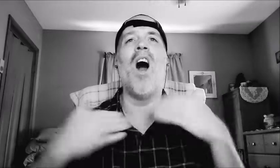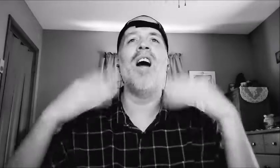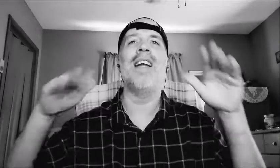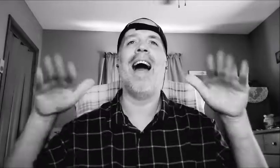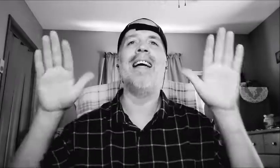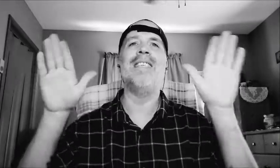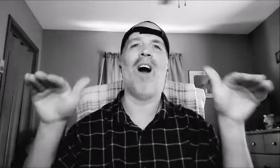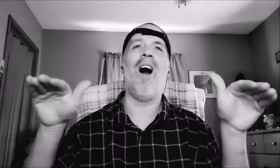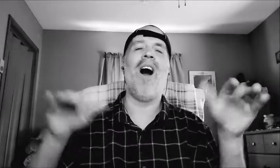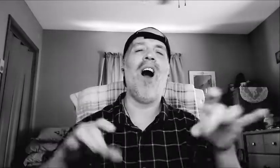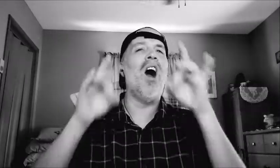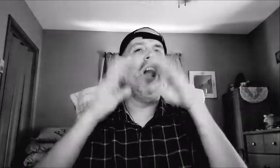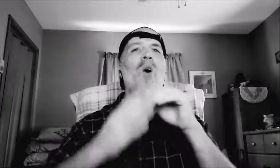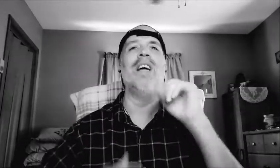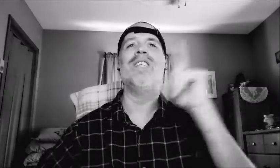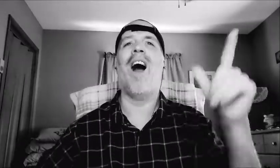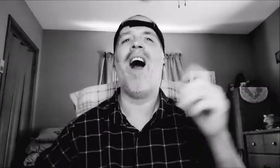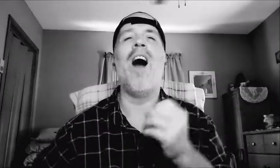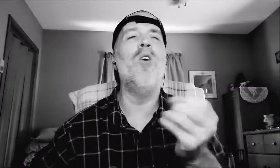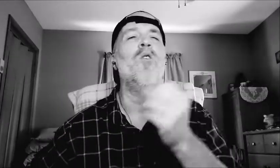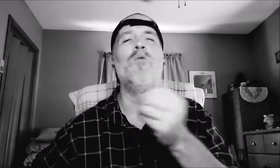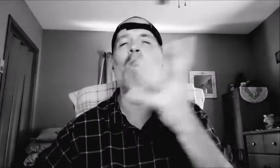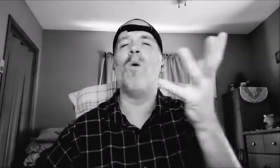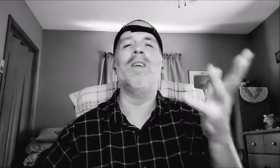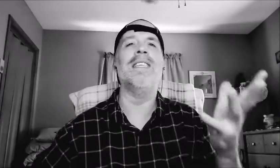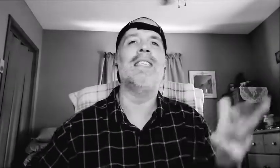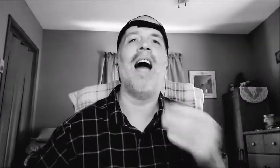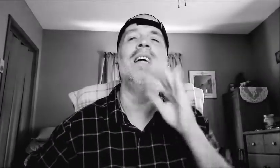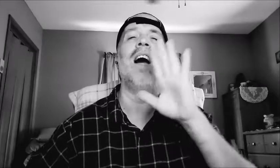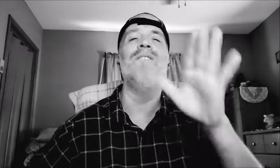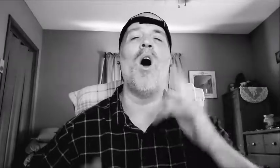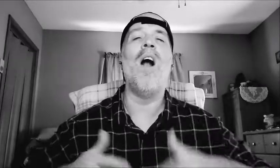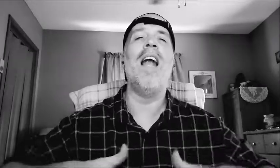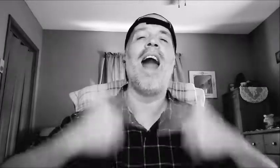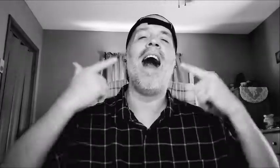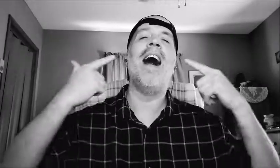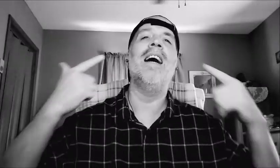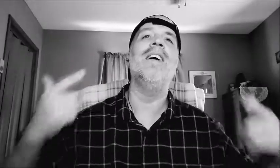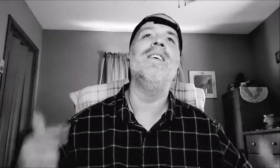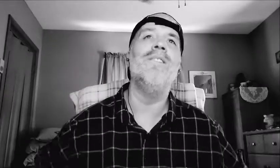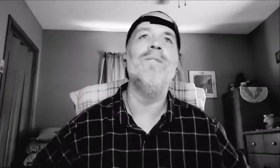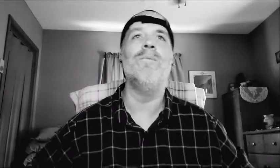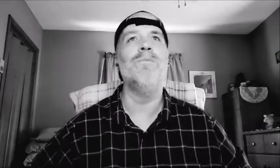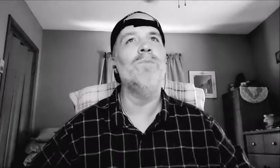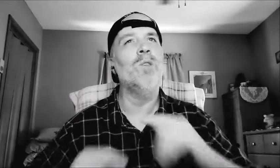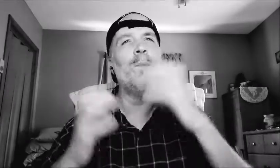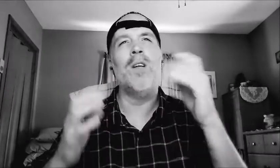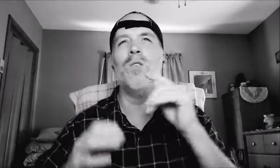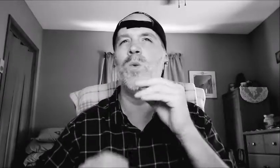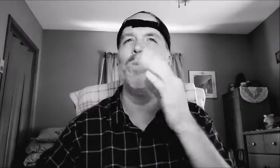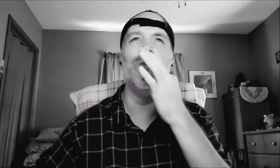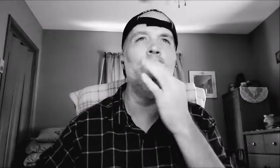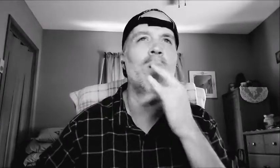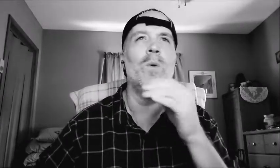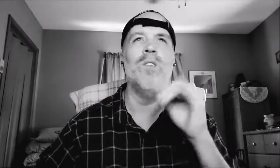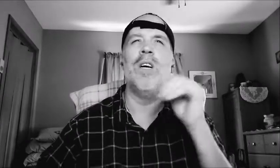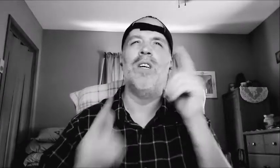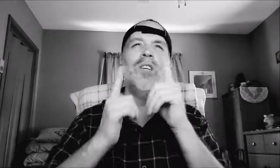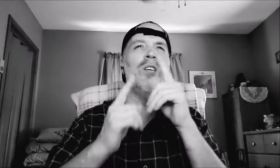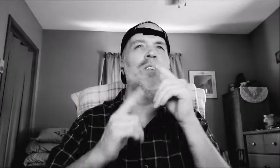for an angel Lose it all, rolling the dice of her life Too much, too soon I'm just a little